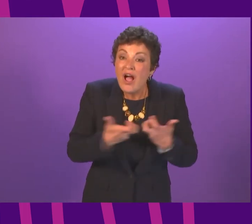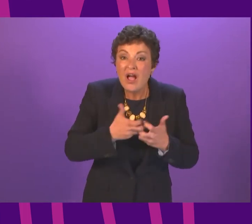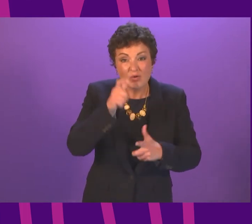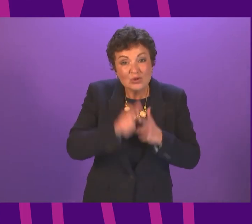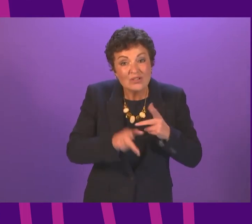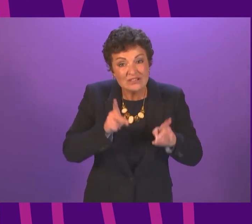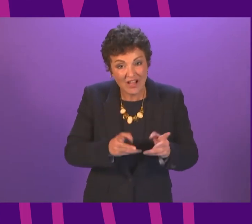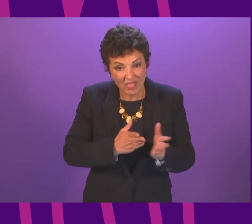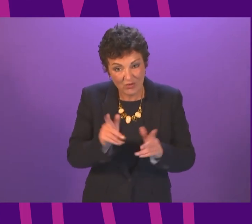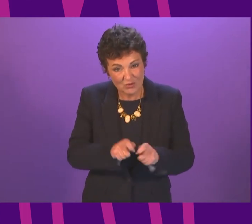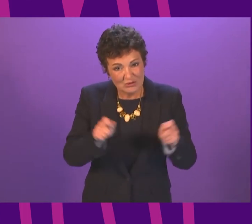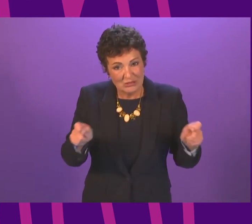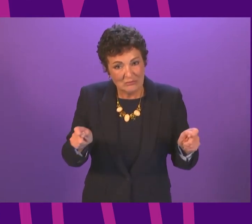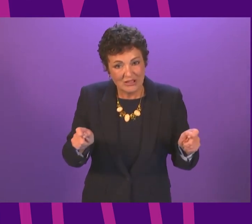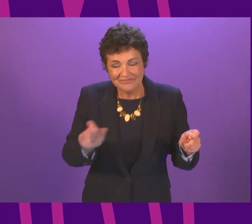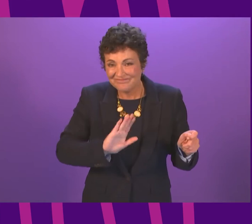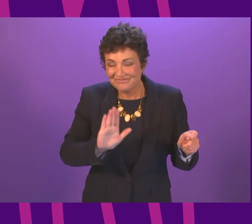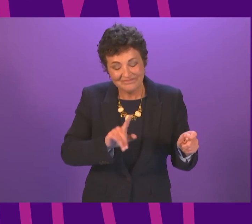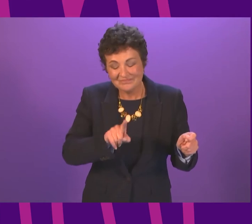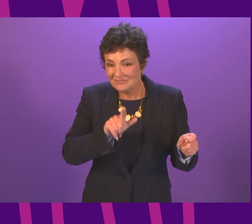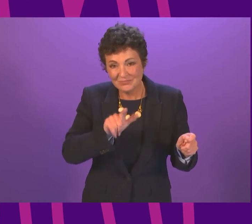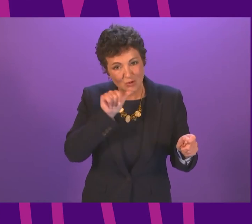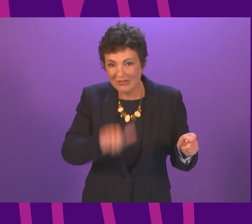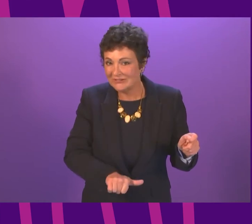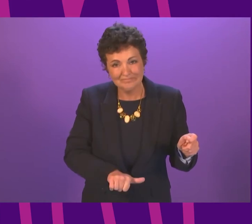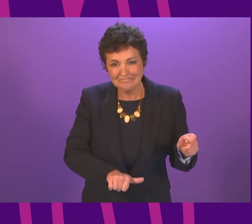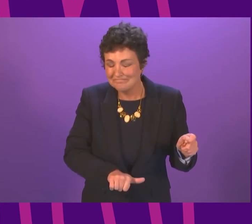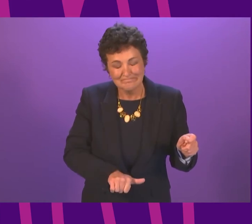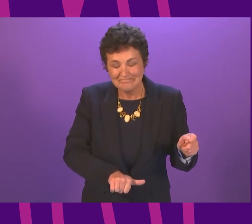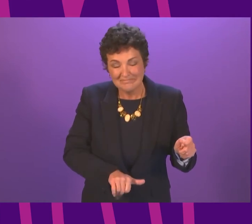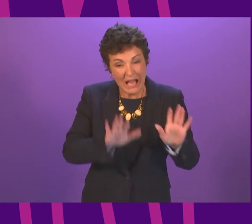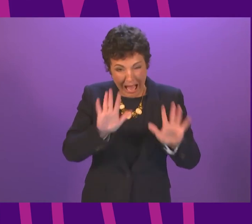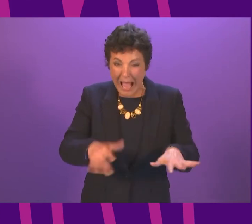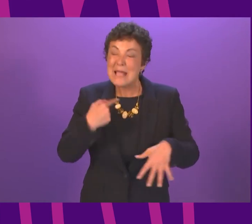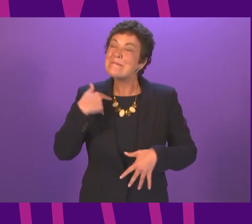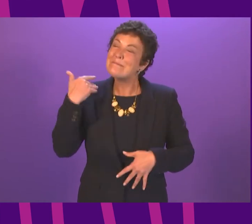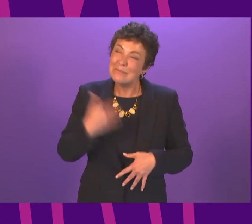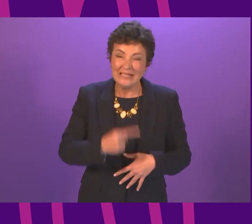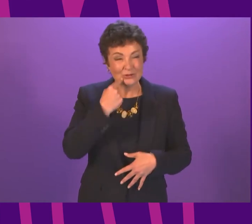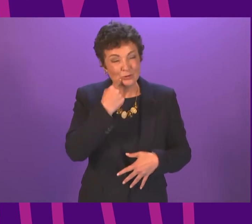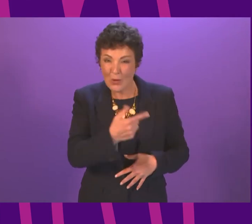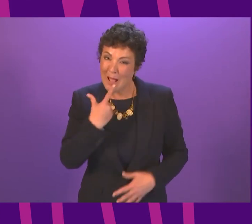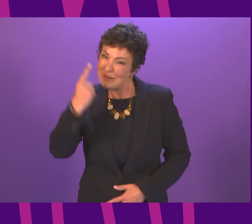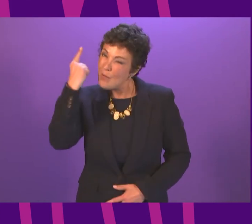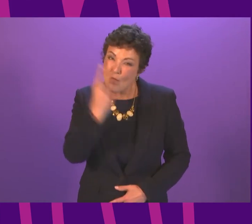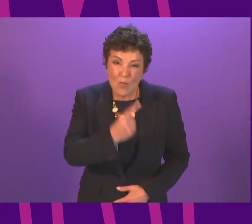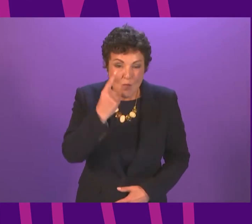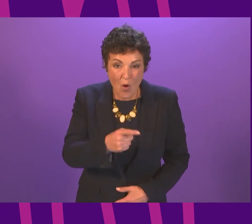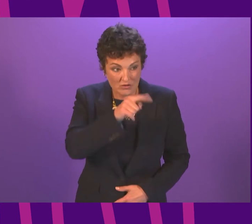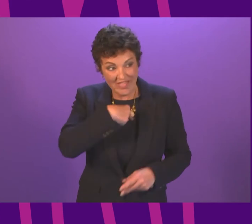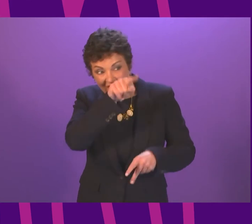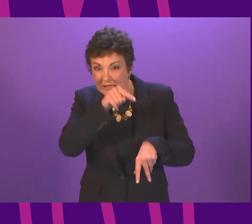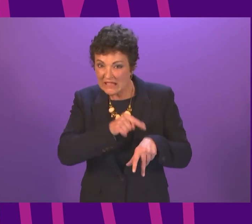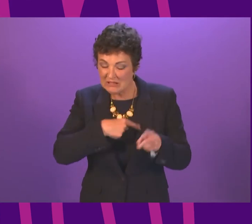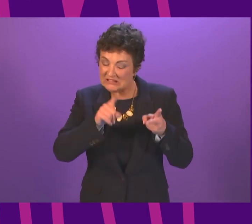unforgivable. The evidence I shared back then warned that there may have been a second child, and that their parents too may not know